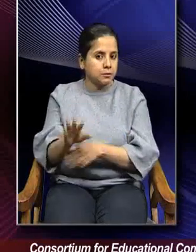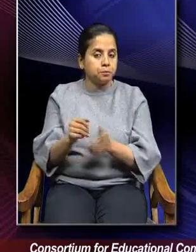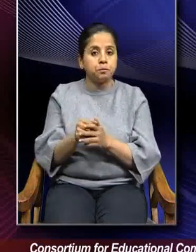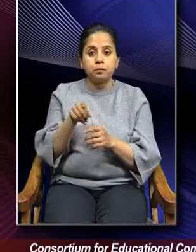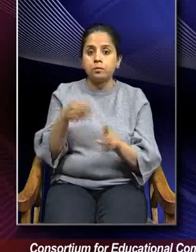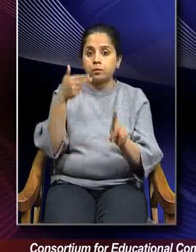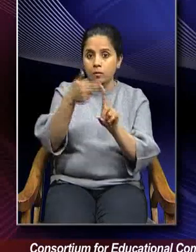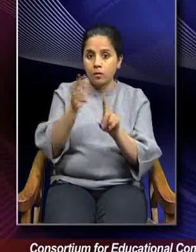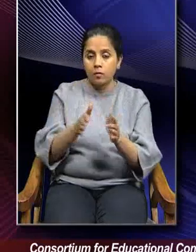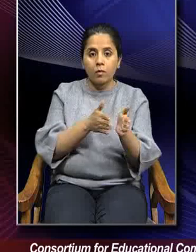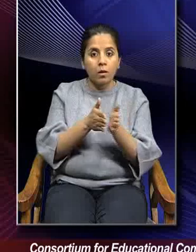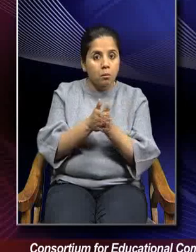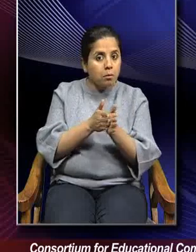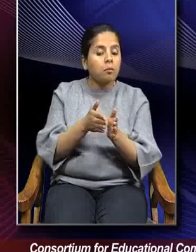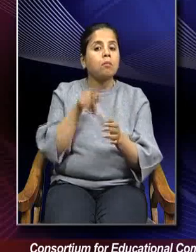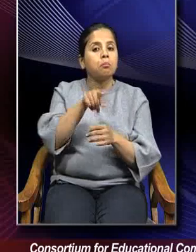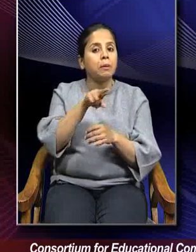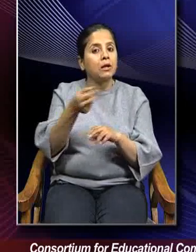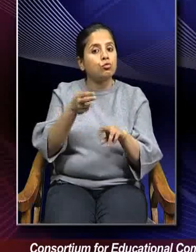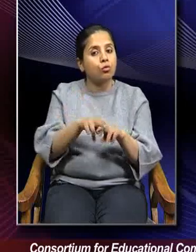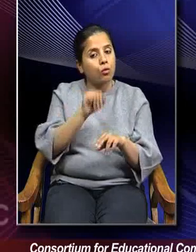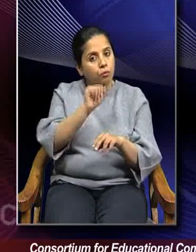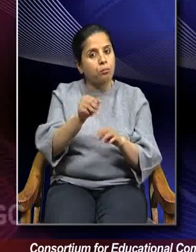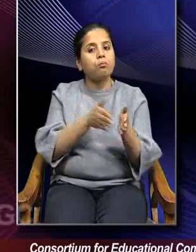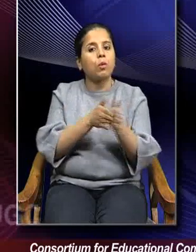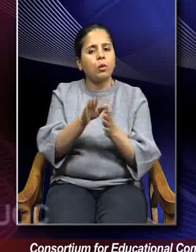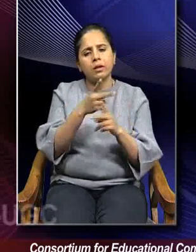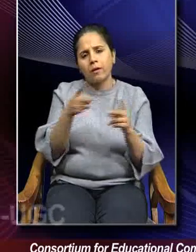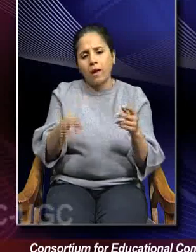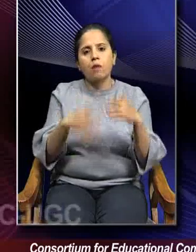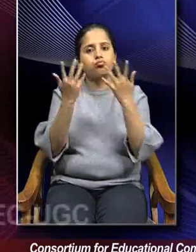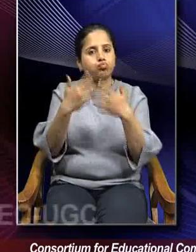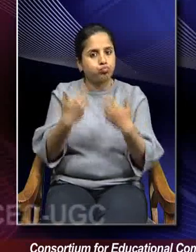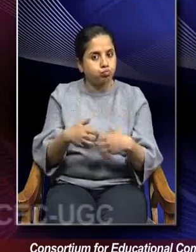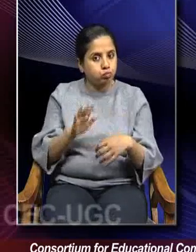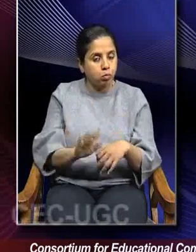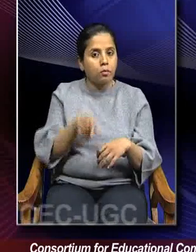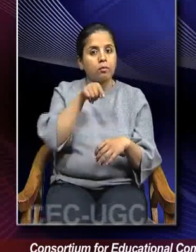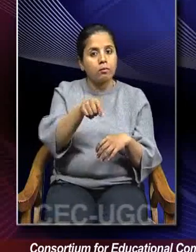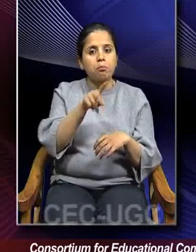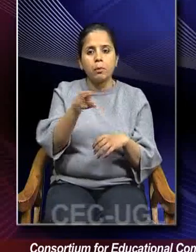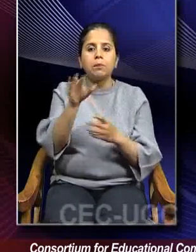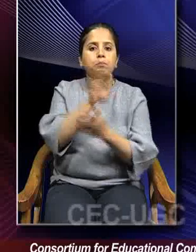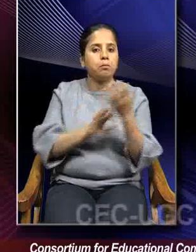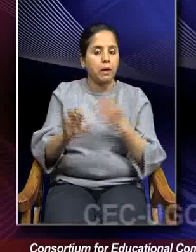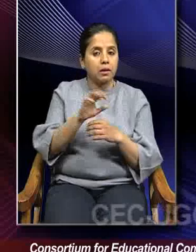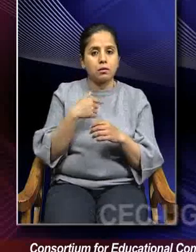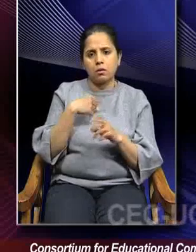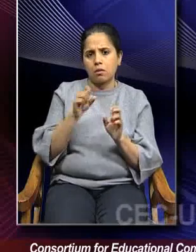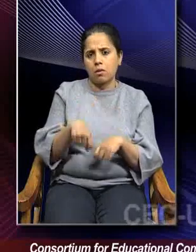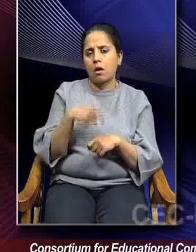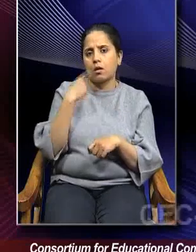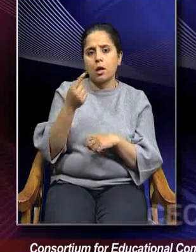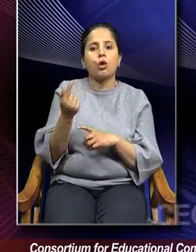regarded as means of motivation and their various combinations are called as means mix. So we can make